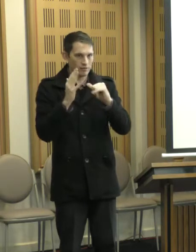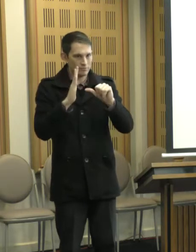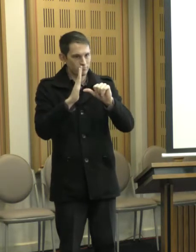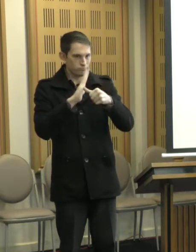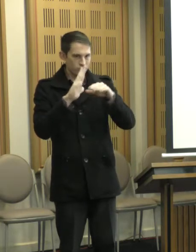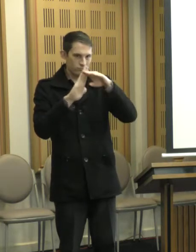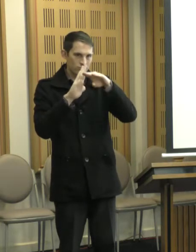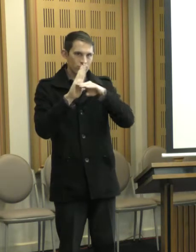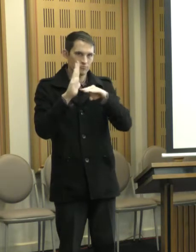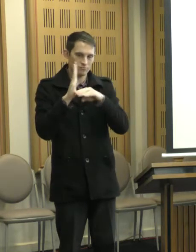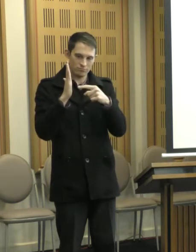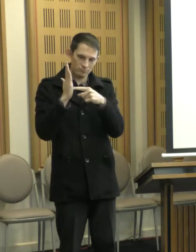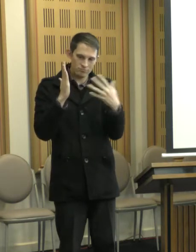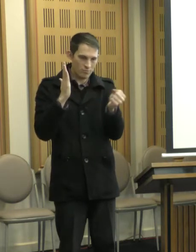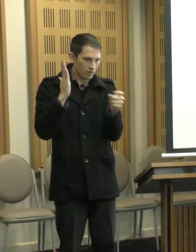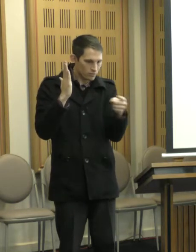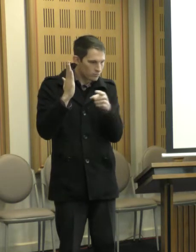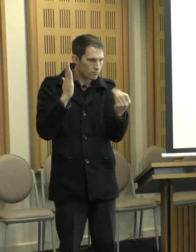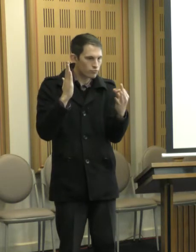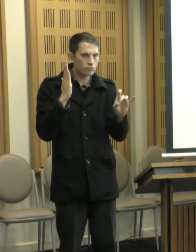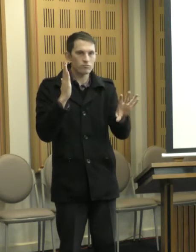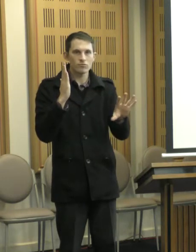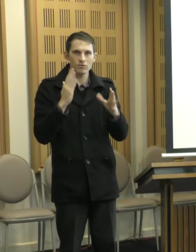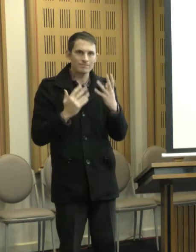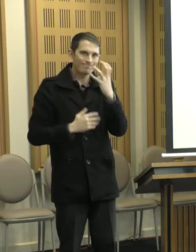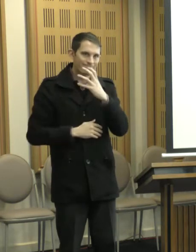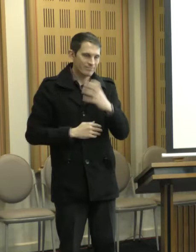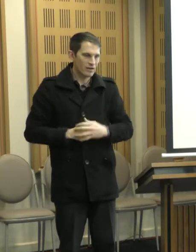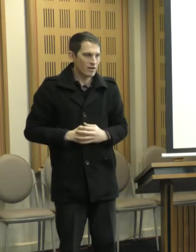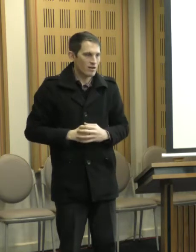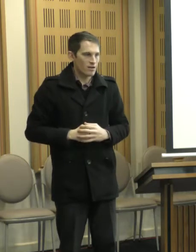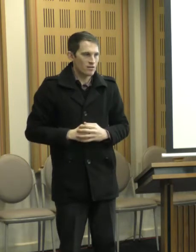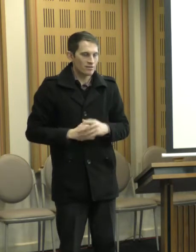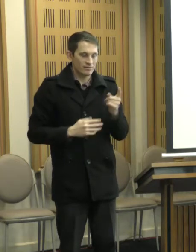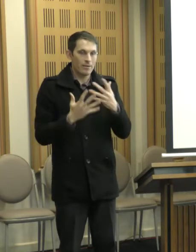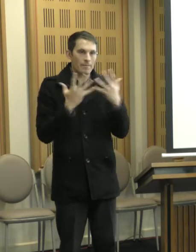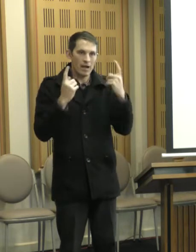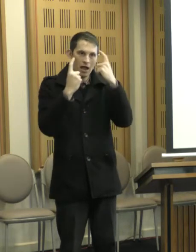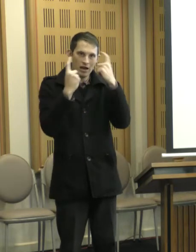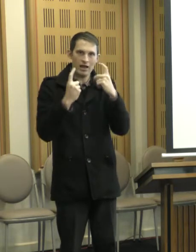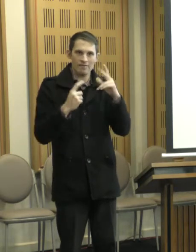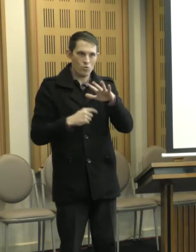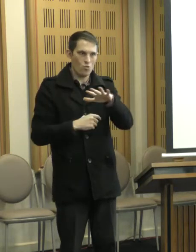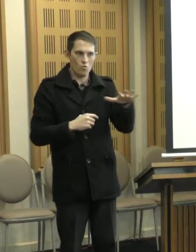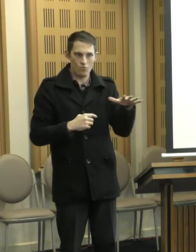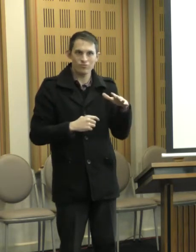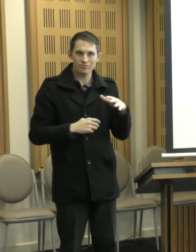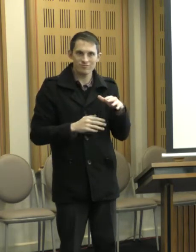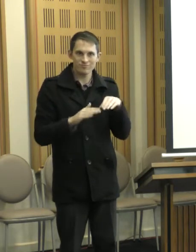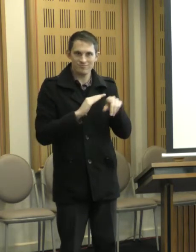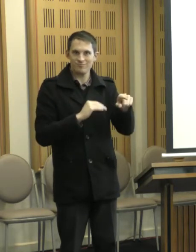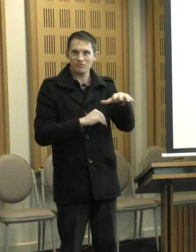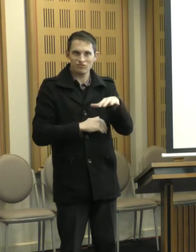what it requires, and um, that's a very big headache for everybody concerned. Uh,